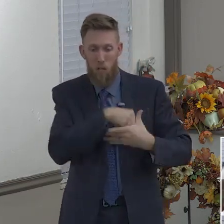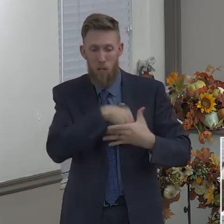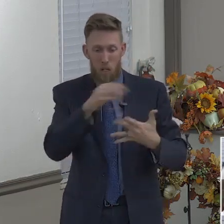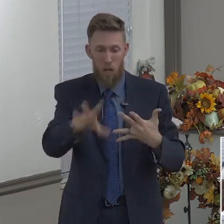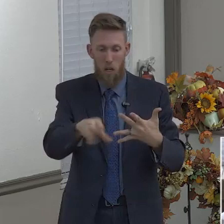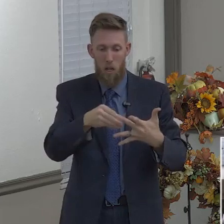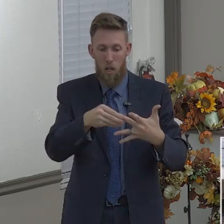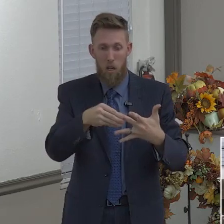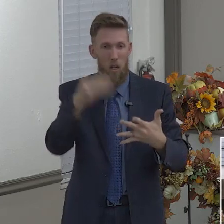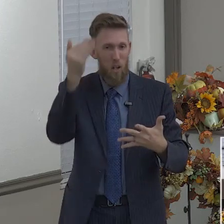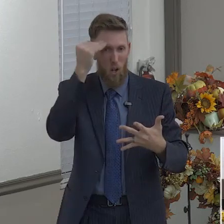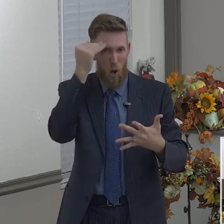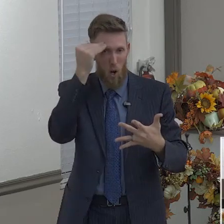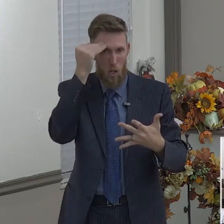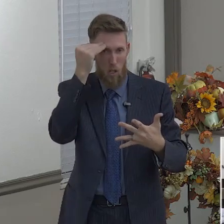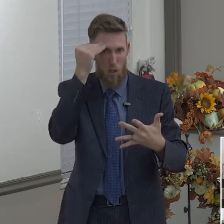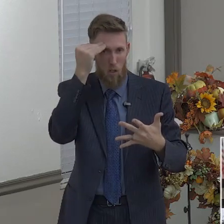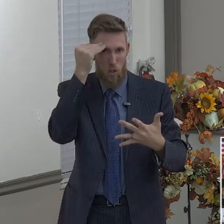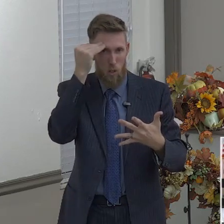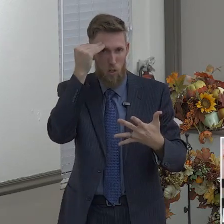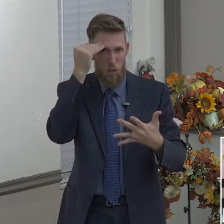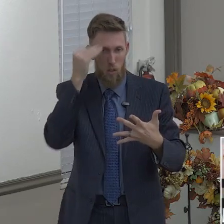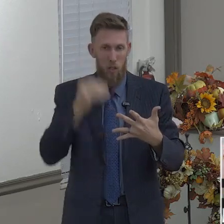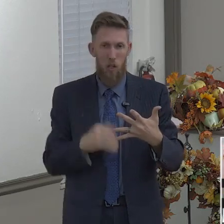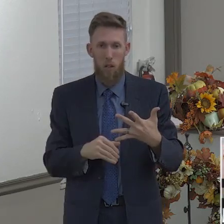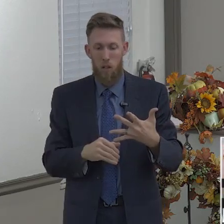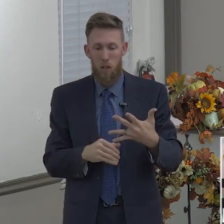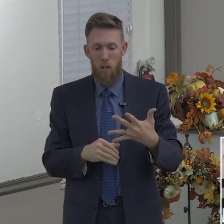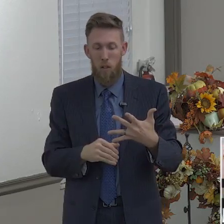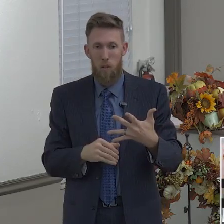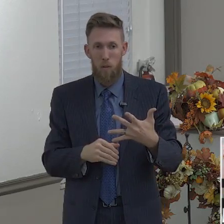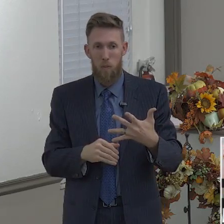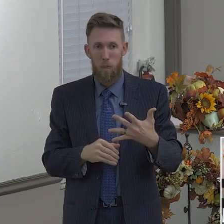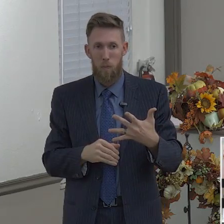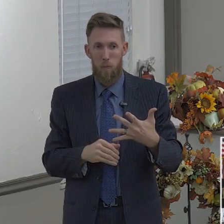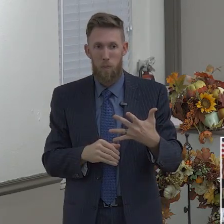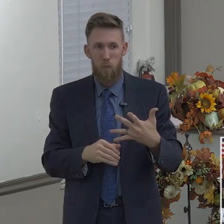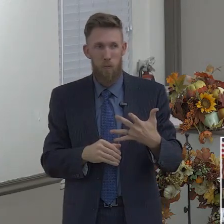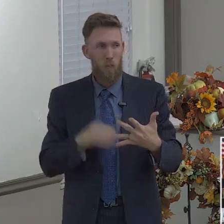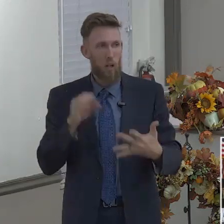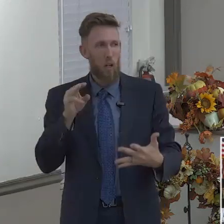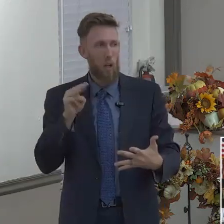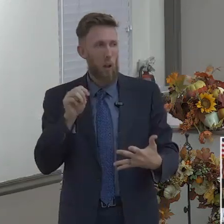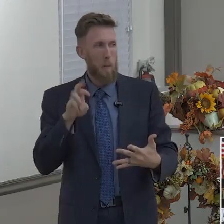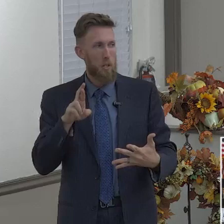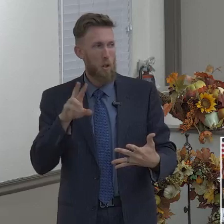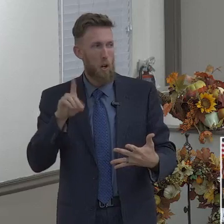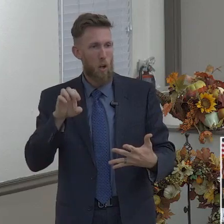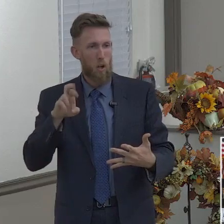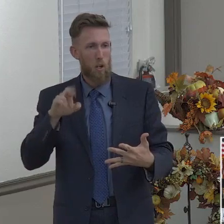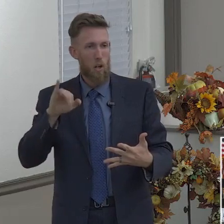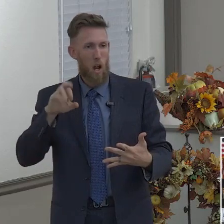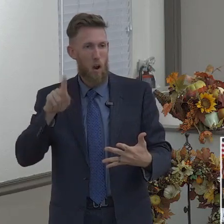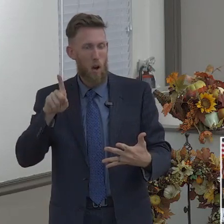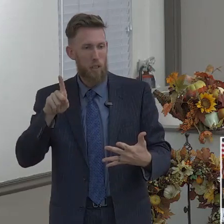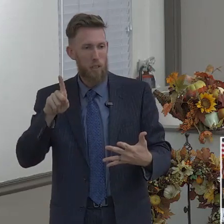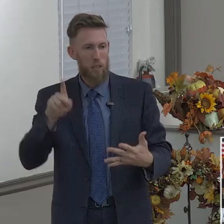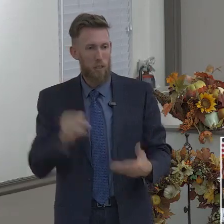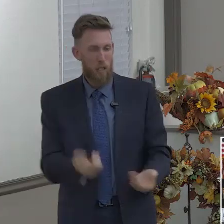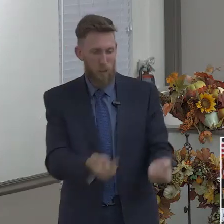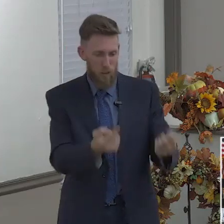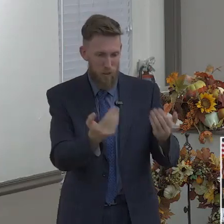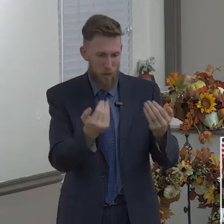To virtue, knowledge. Mr. Derek, would you come up here? You're going to hold temperance right next to Max.